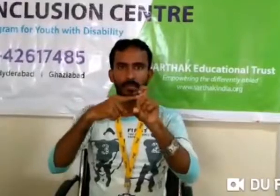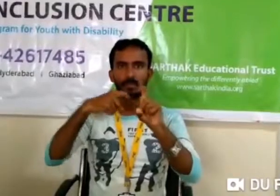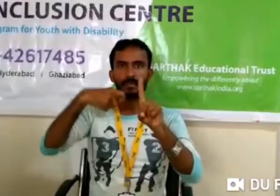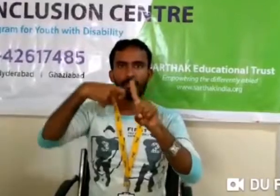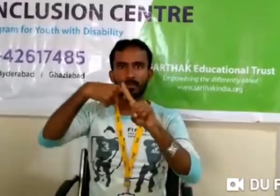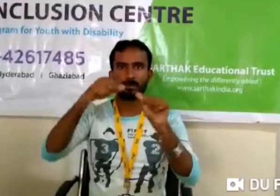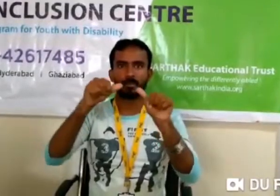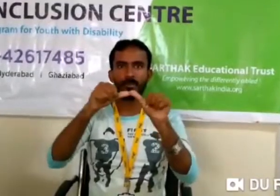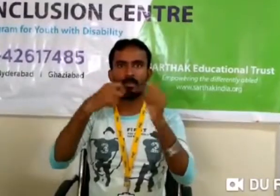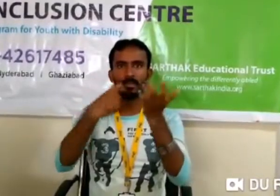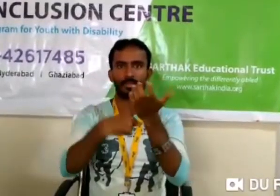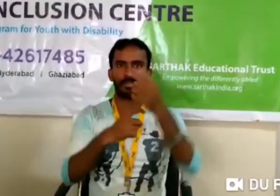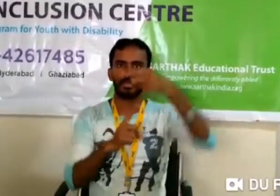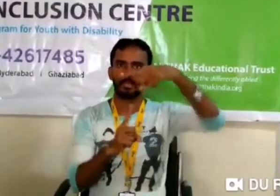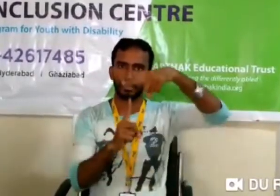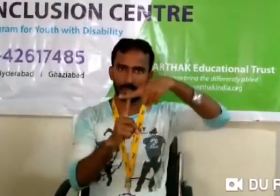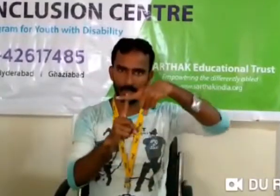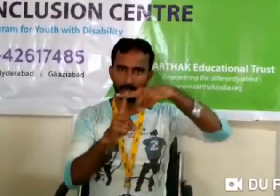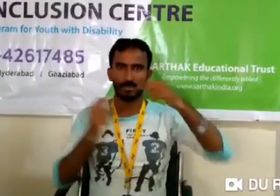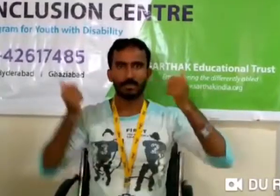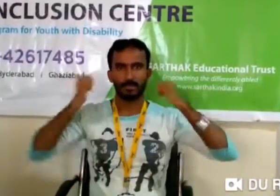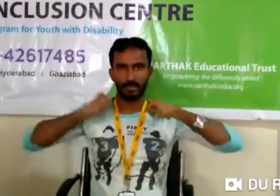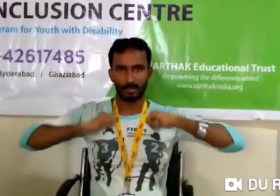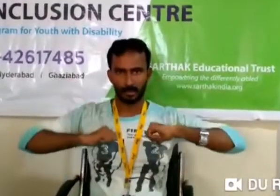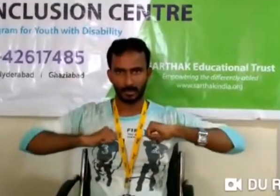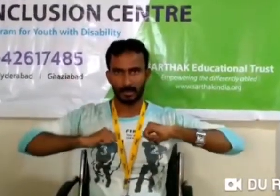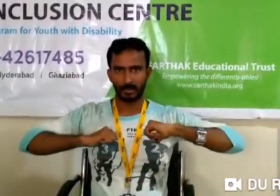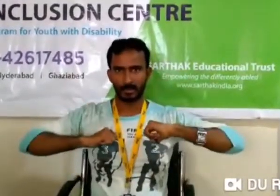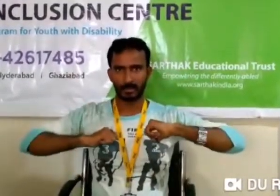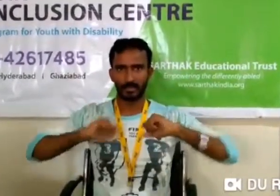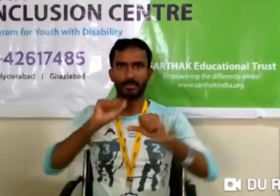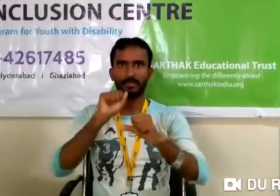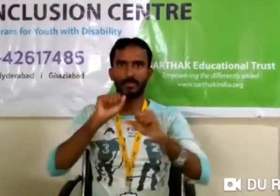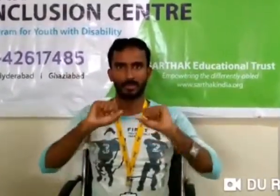in eCart and I got selected.